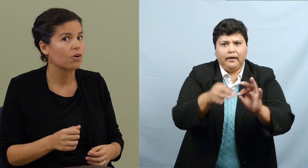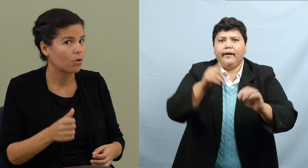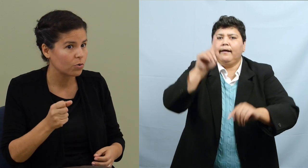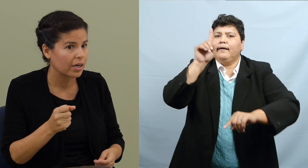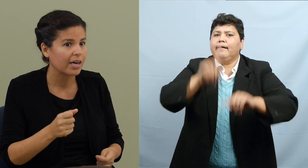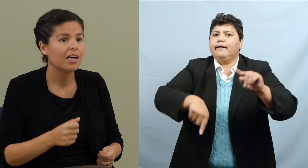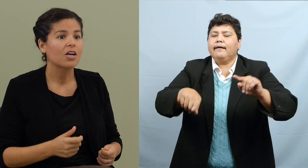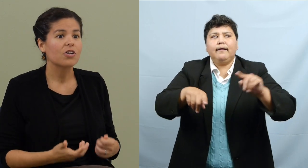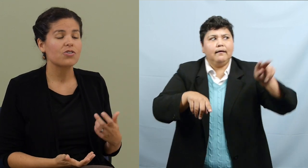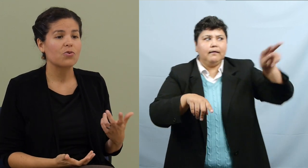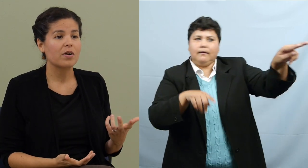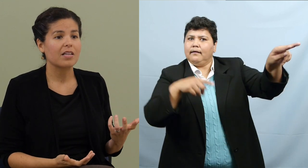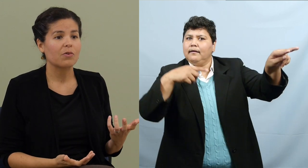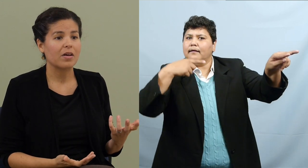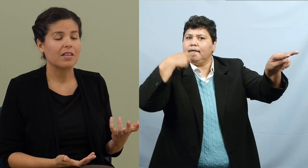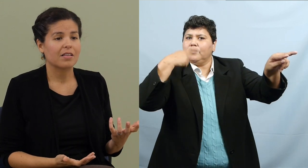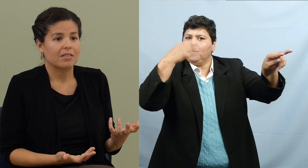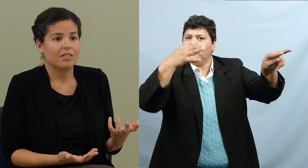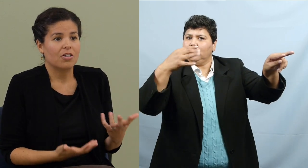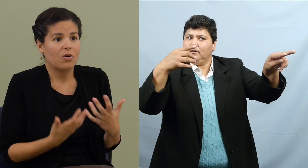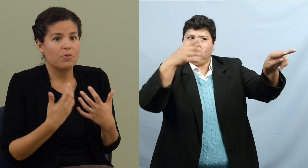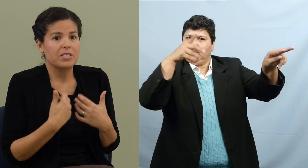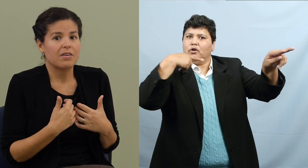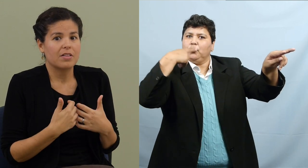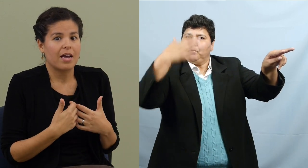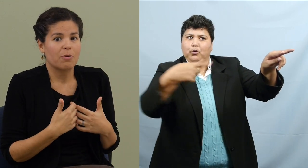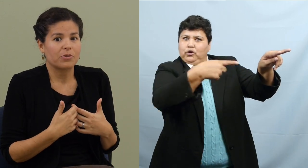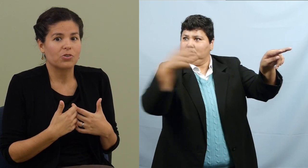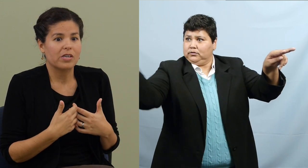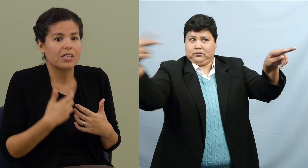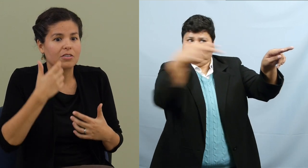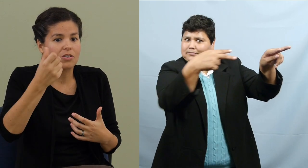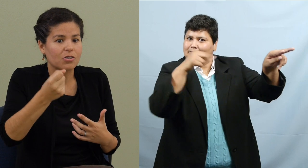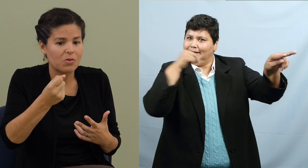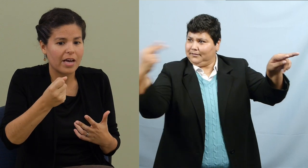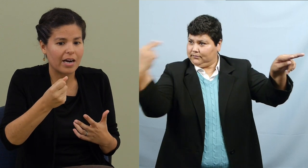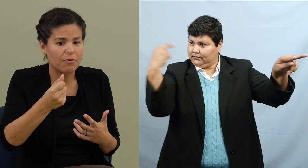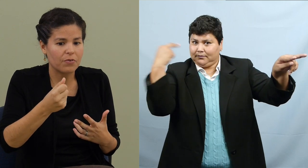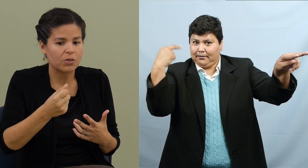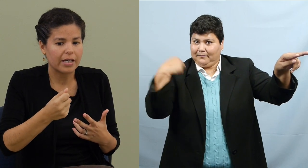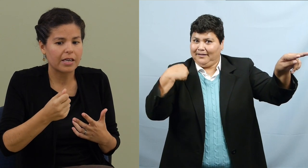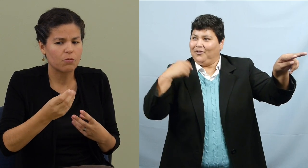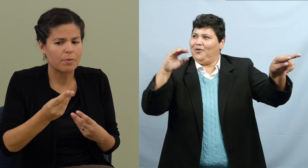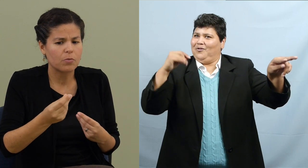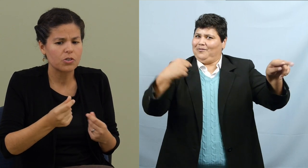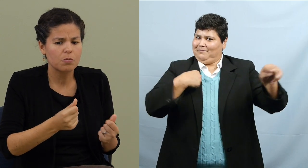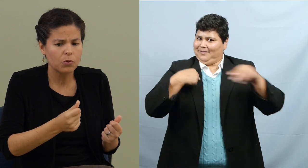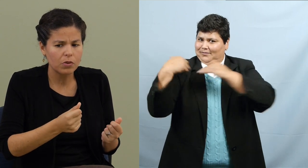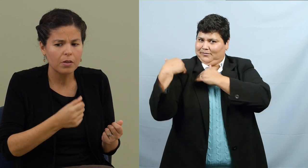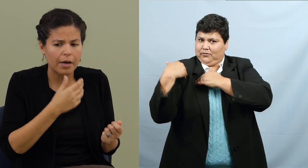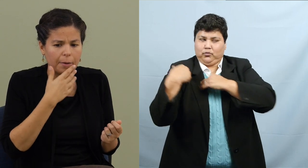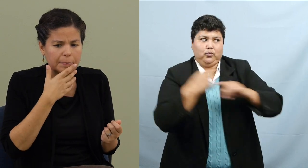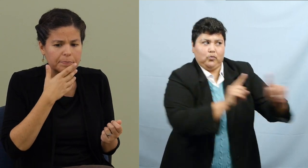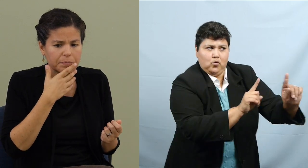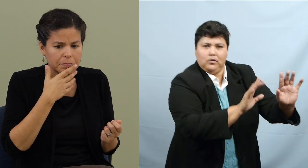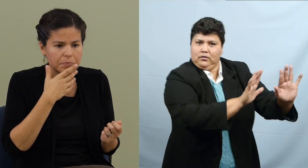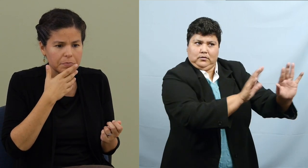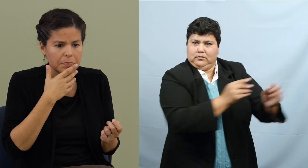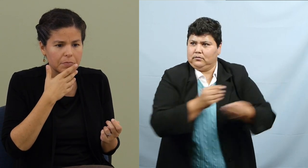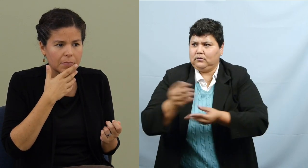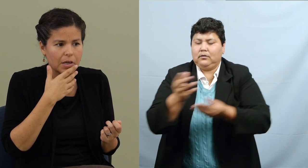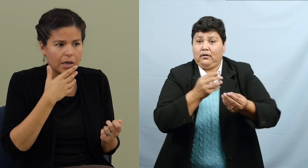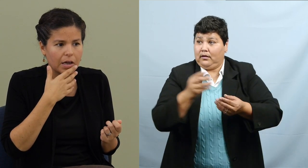okay or hold on. So when, when, you know, I was given that opportunity to do that, I felt like it went more smooth. Um,